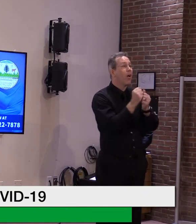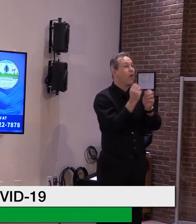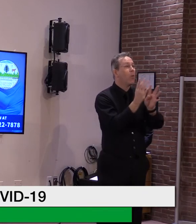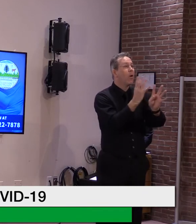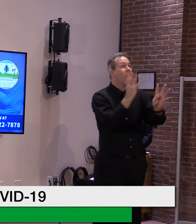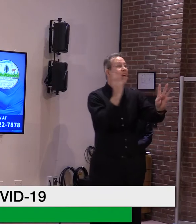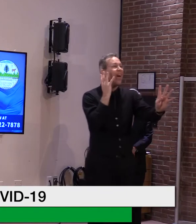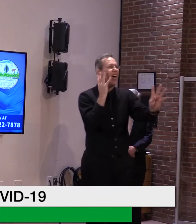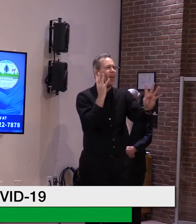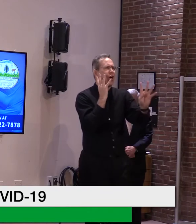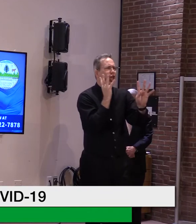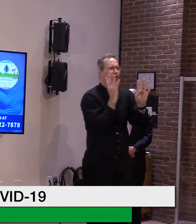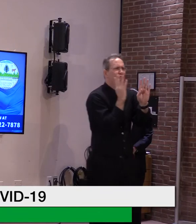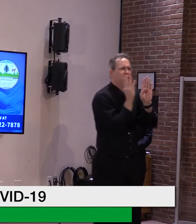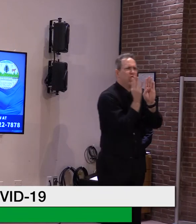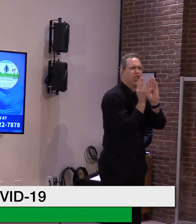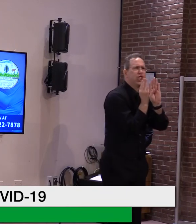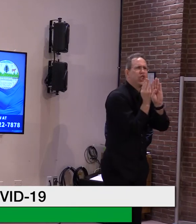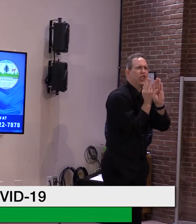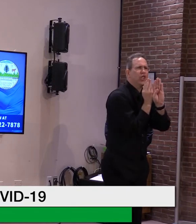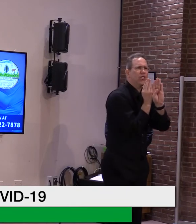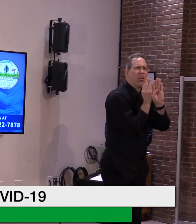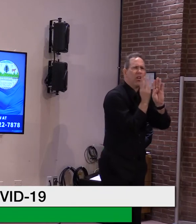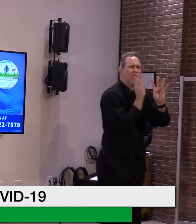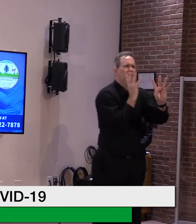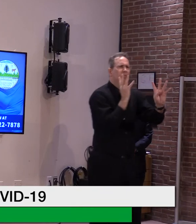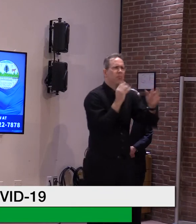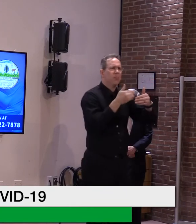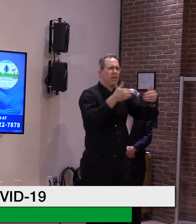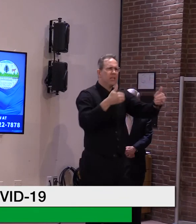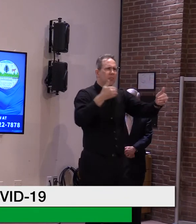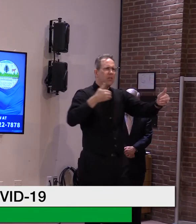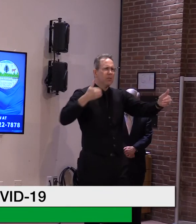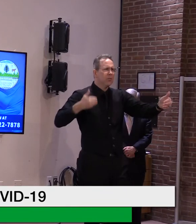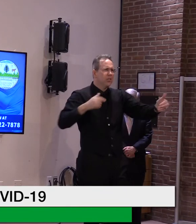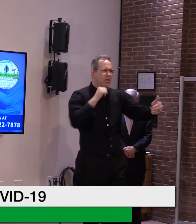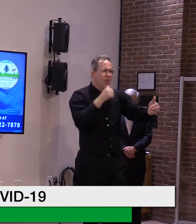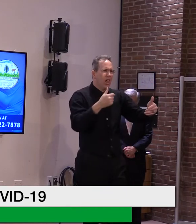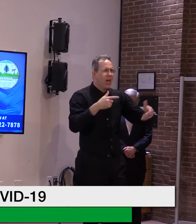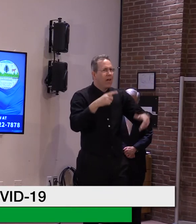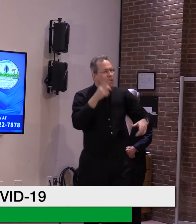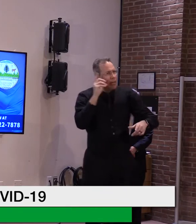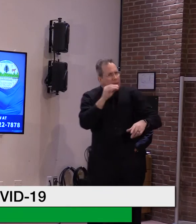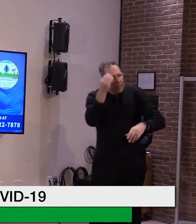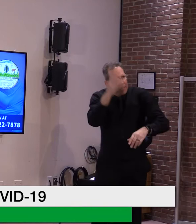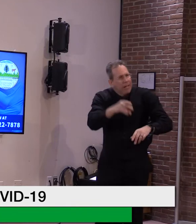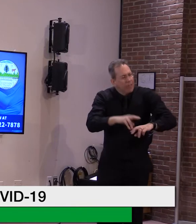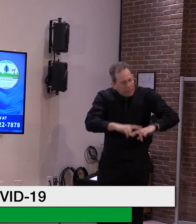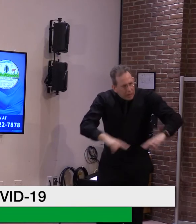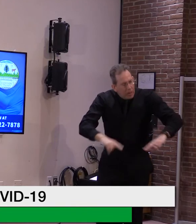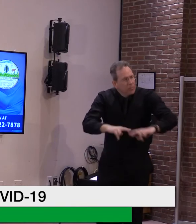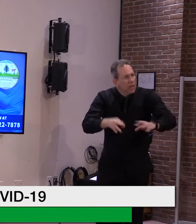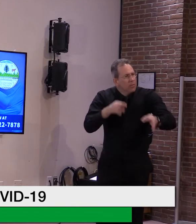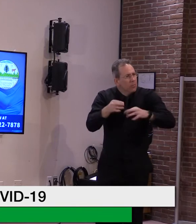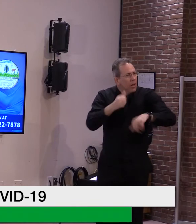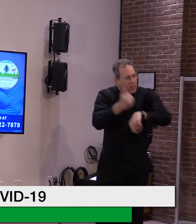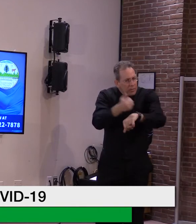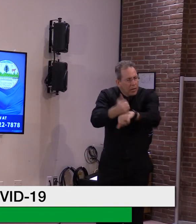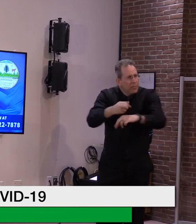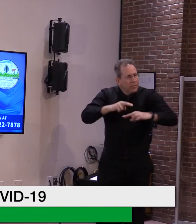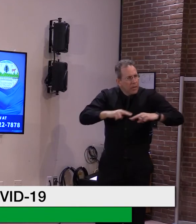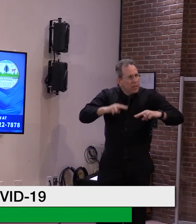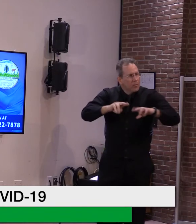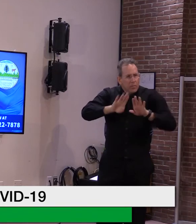Uh, not a, not a real organization of that. And, uh, the moment we found that out, one of my